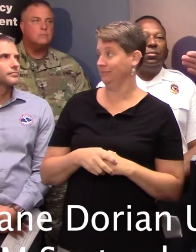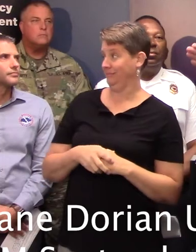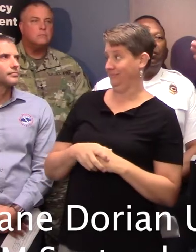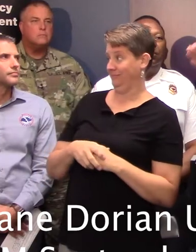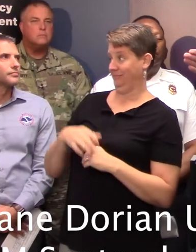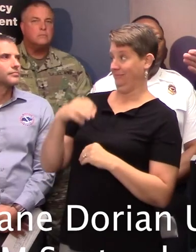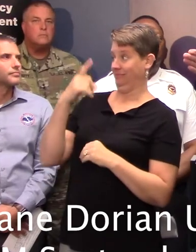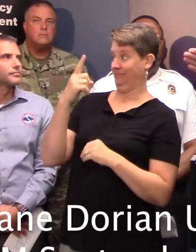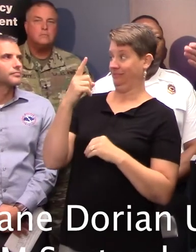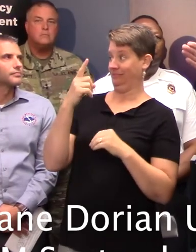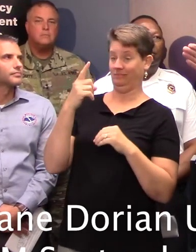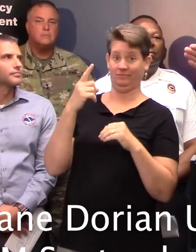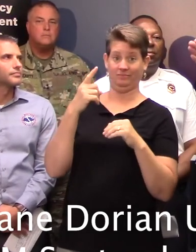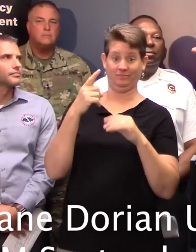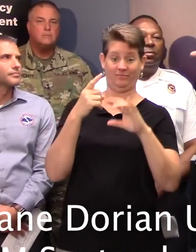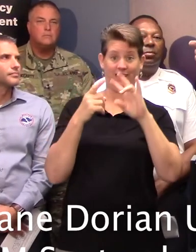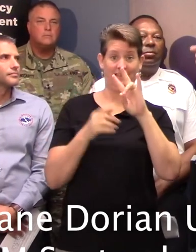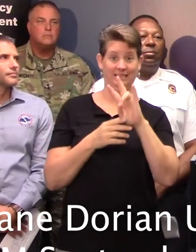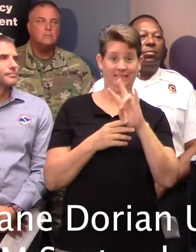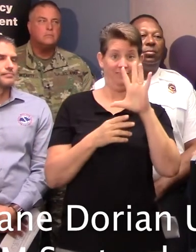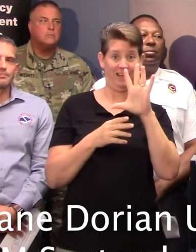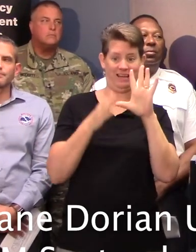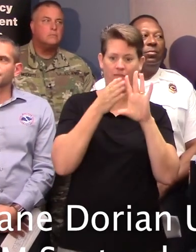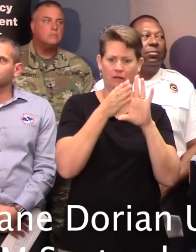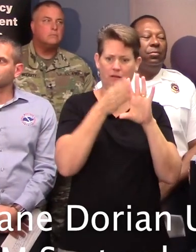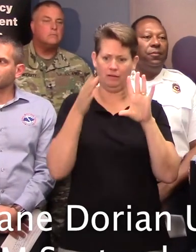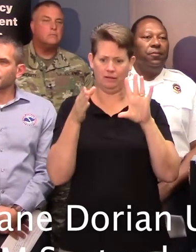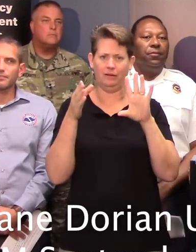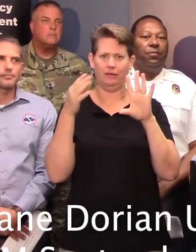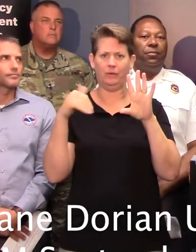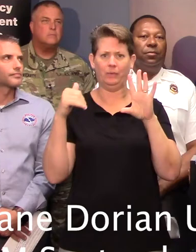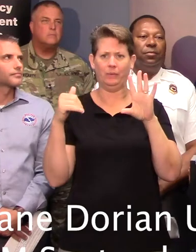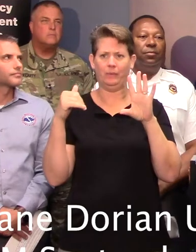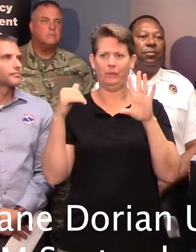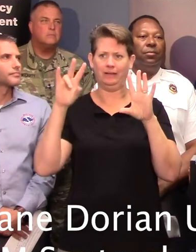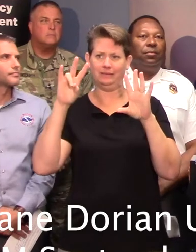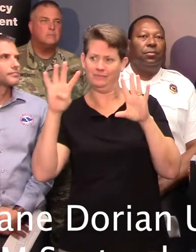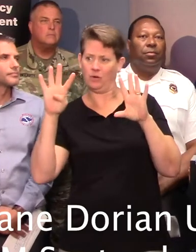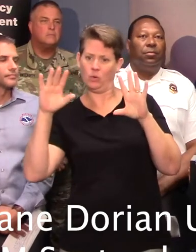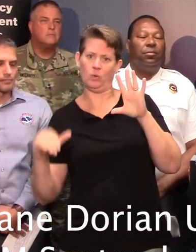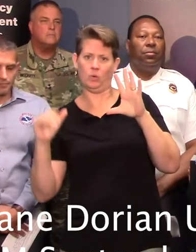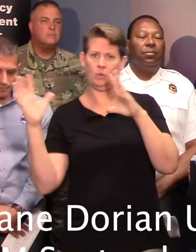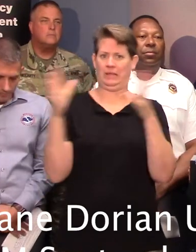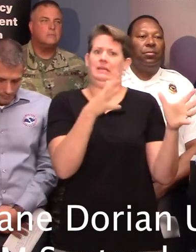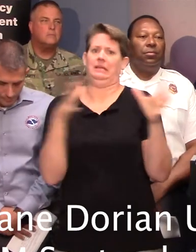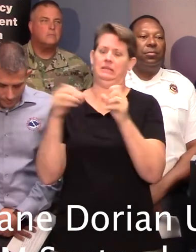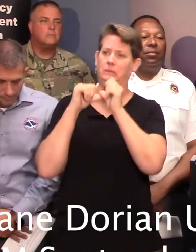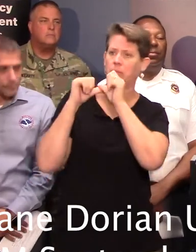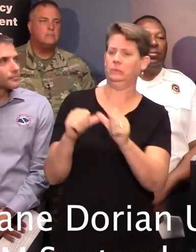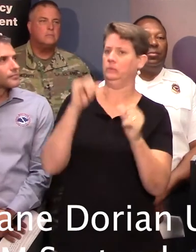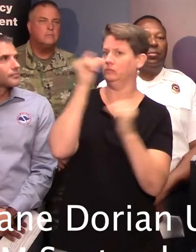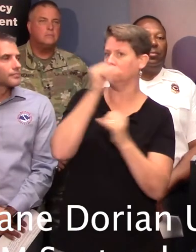that red line is 75 and above, and one inch on the other side is 74, just under 75. And